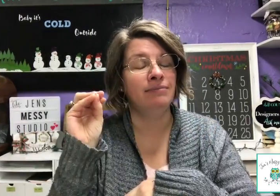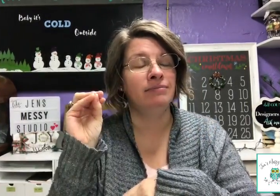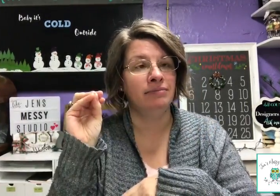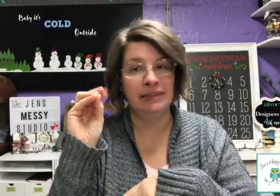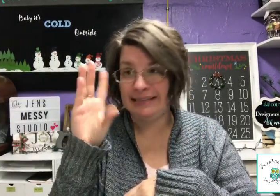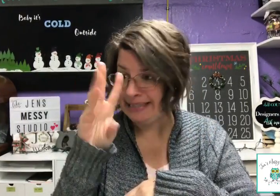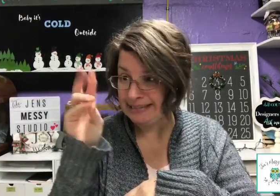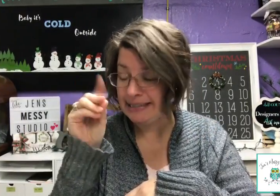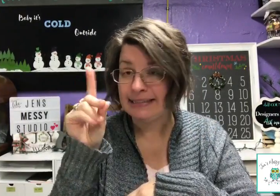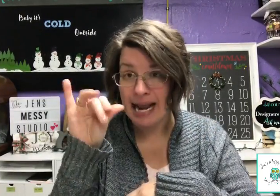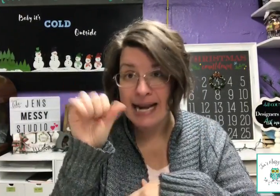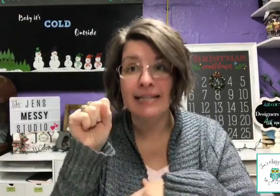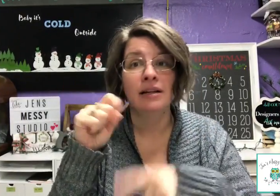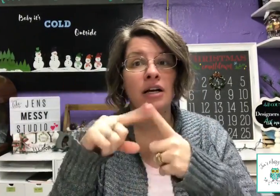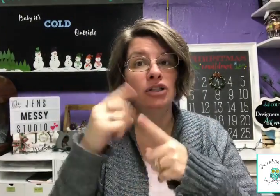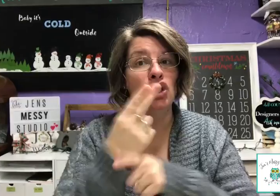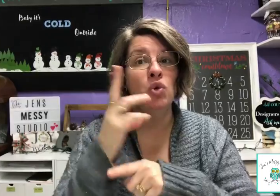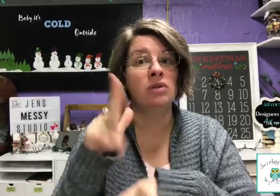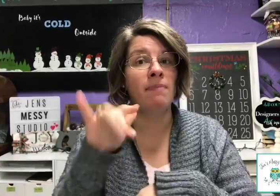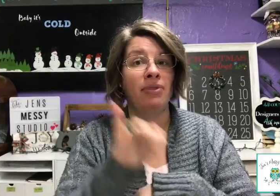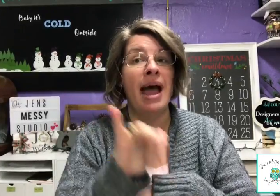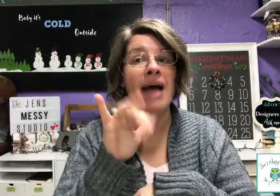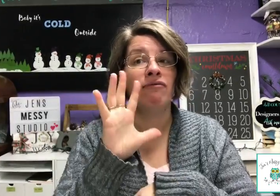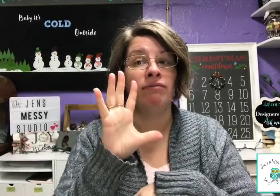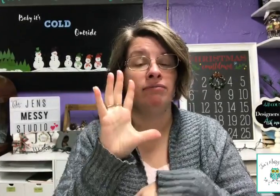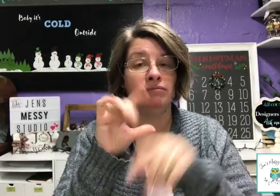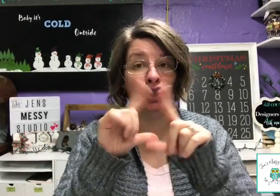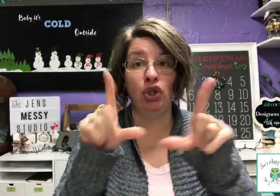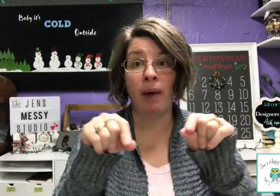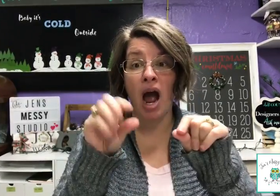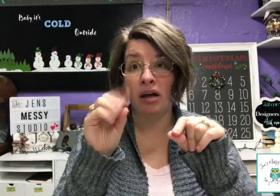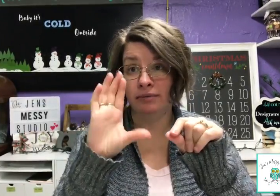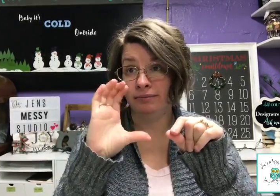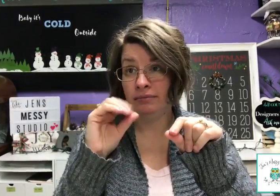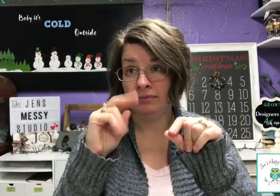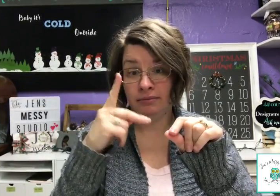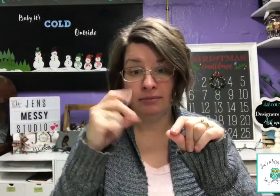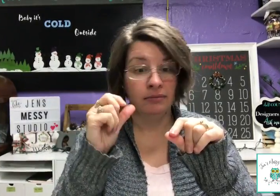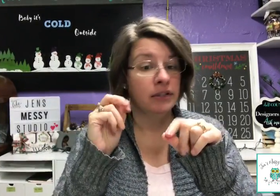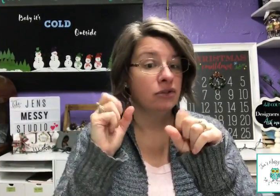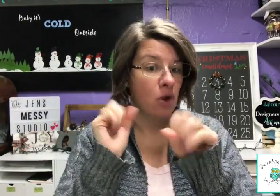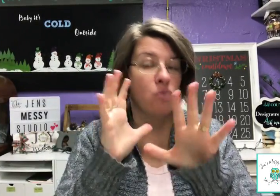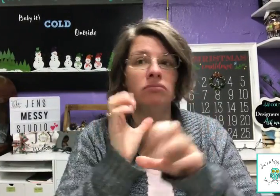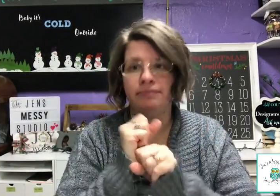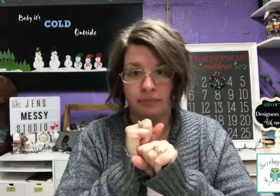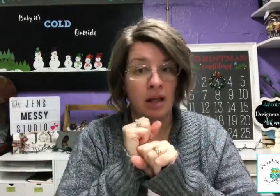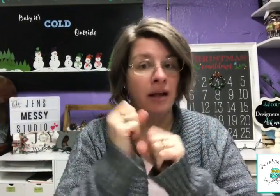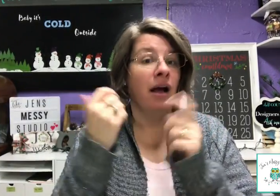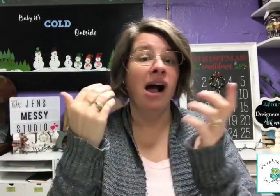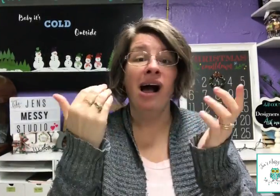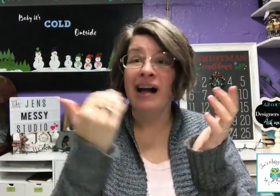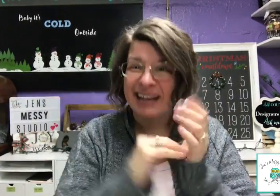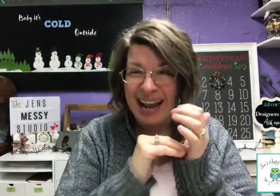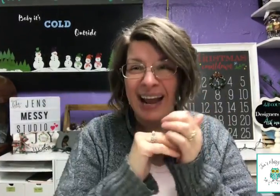% data to do that with that. So, you back. So, again,